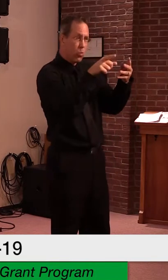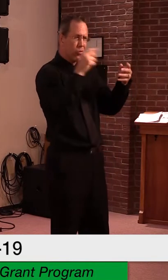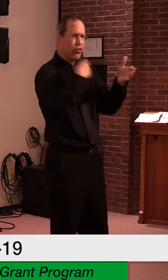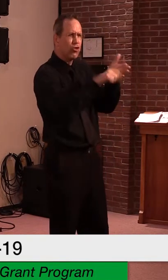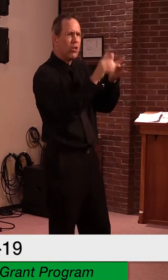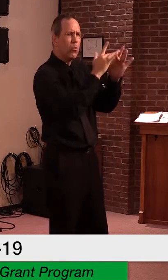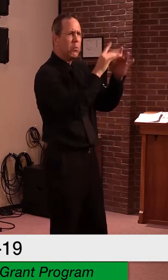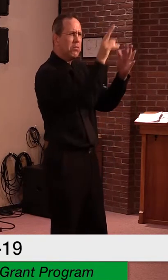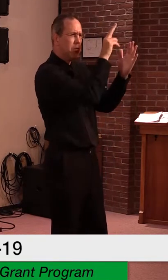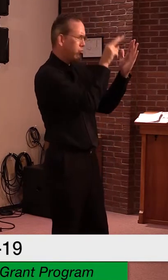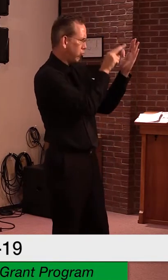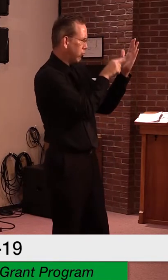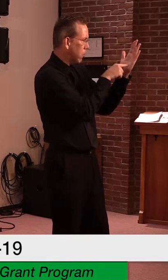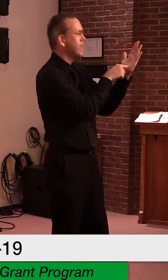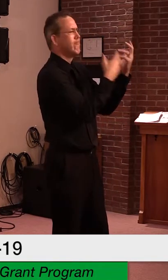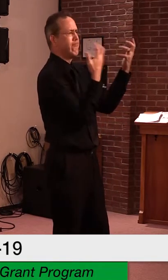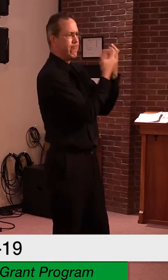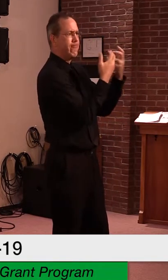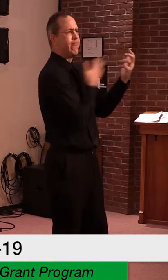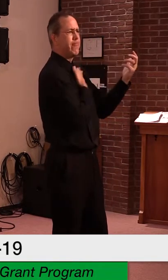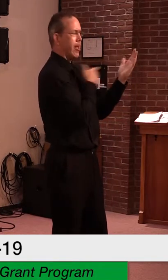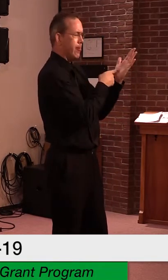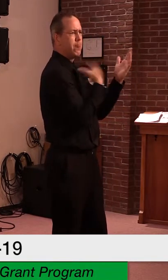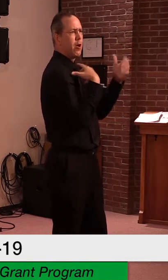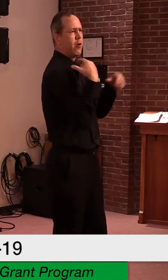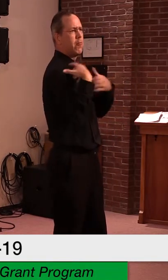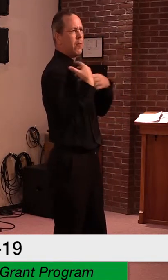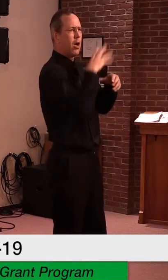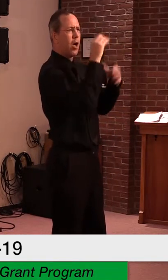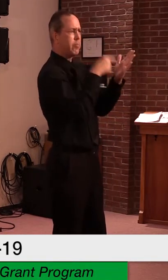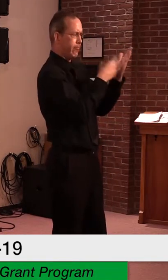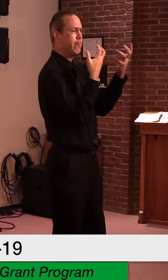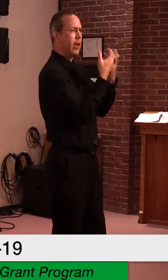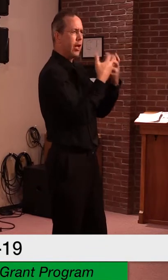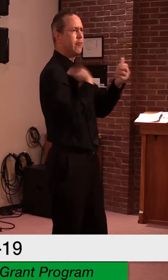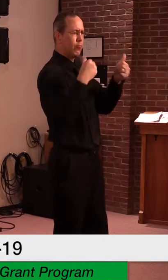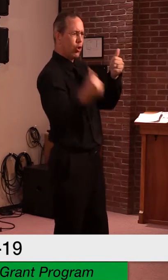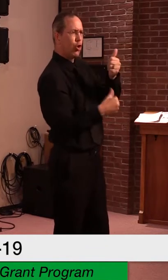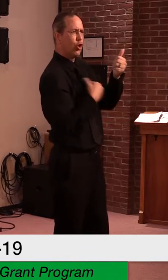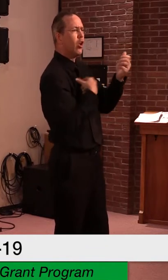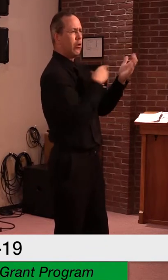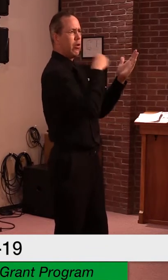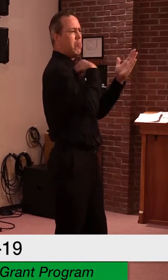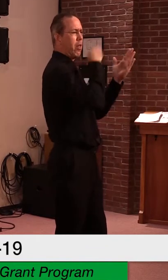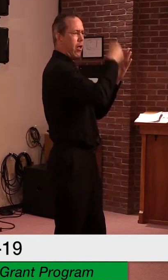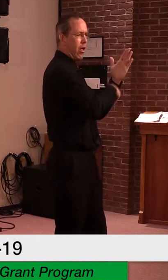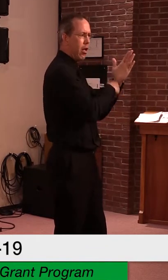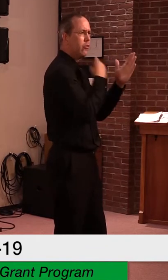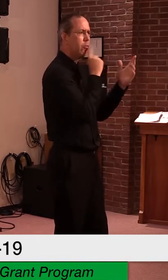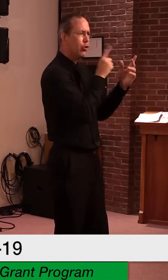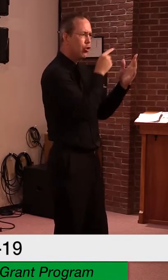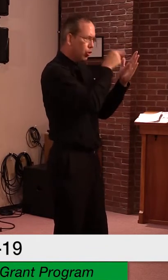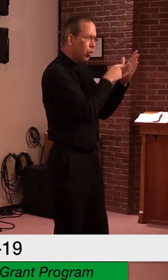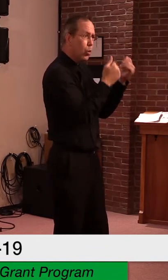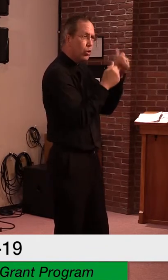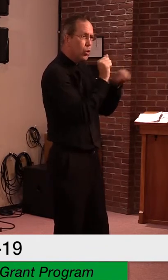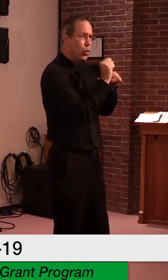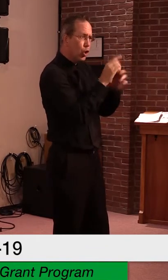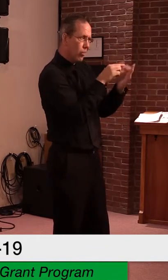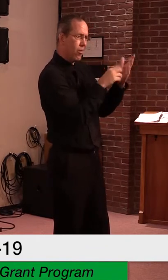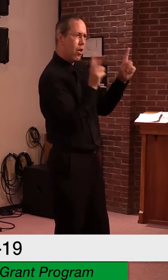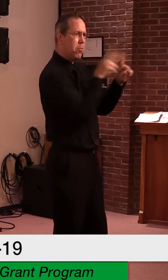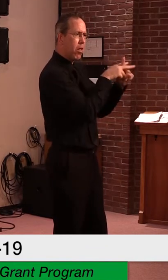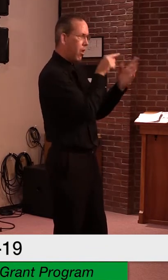they will then need to determine which of their their employees are eligible to receive the pay. Eligible employees